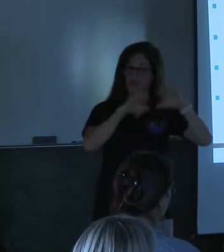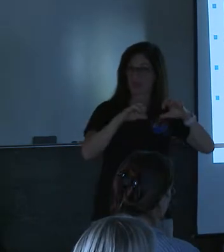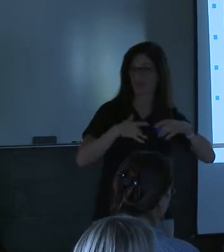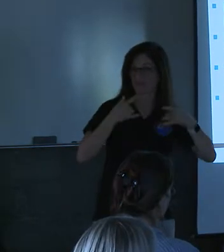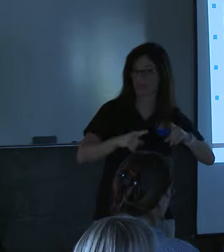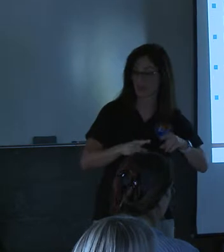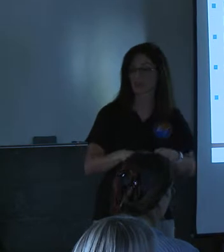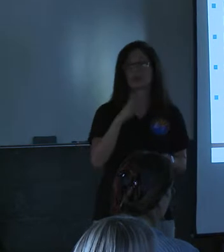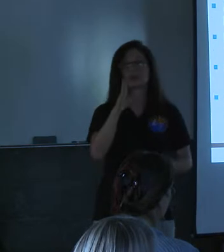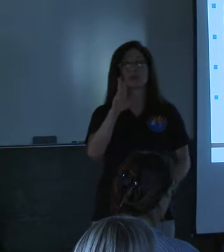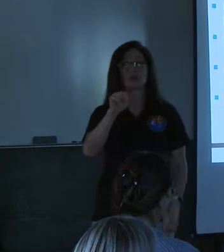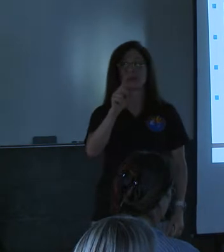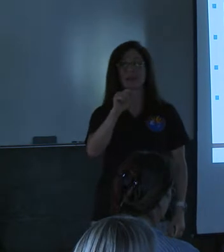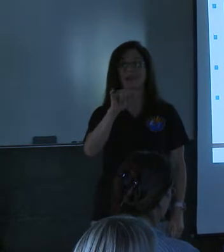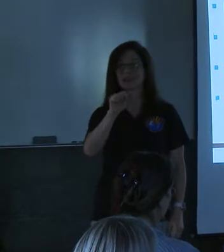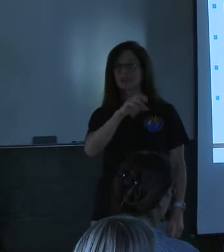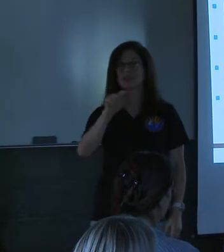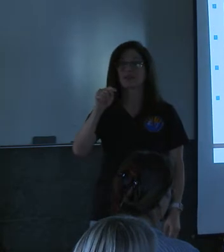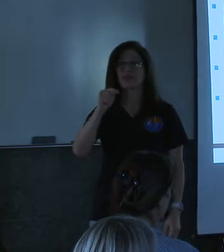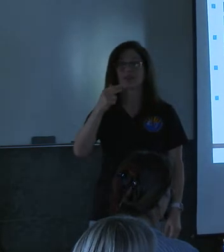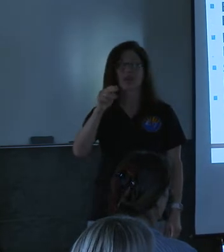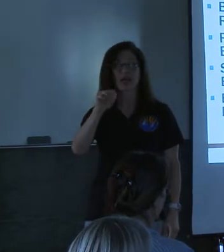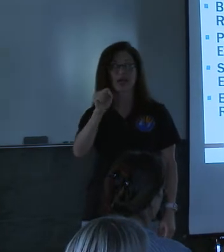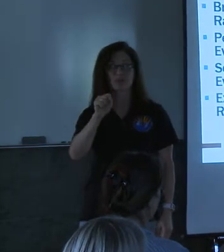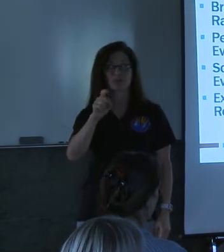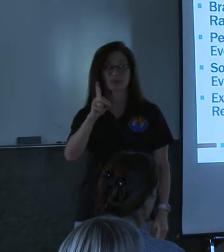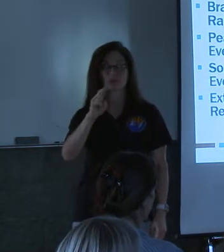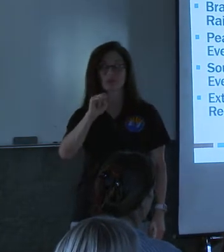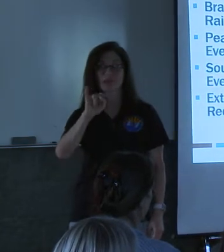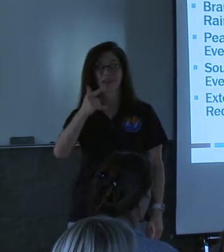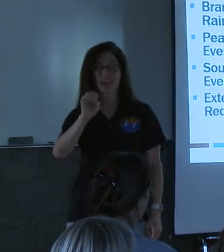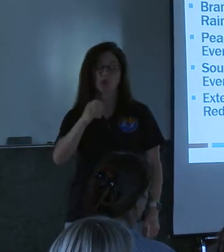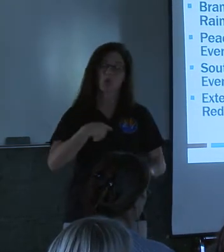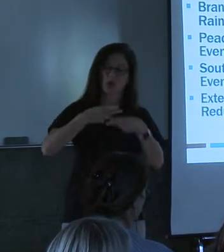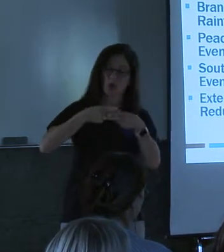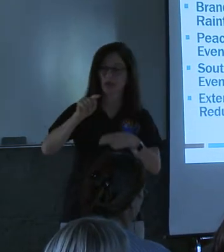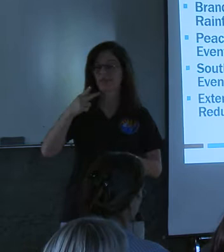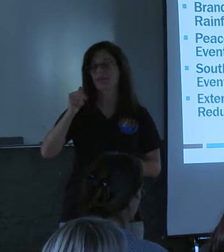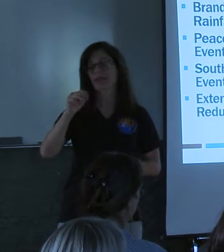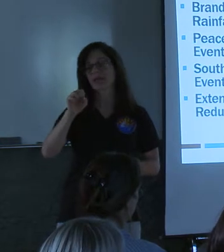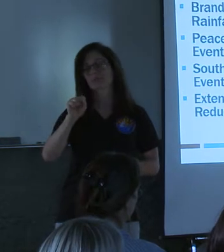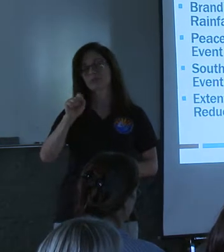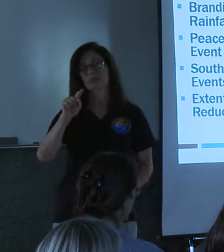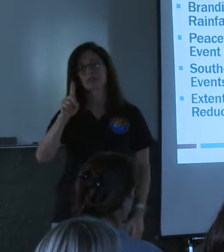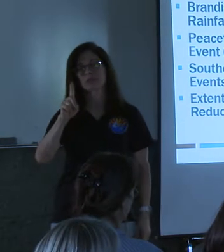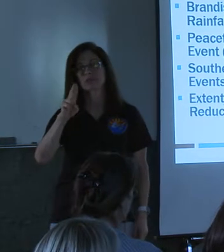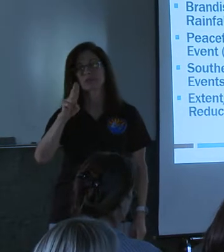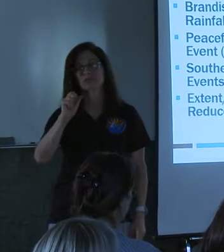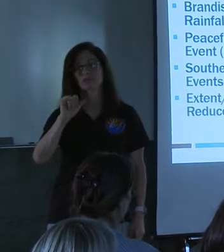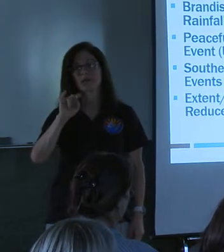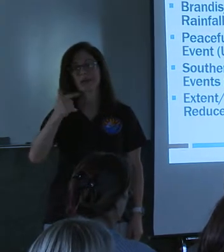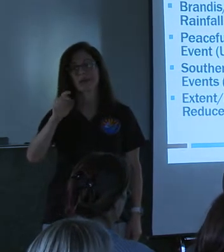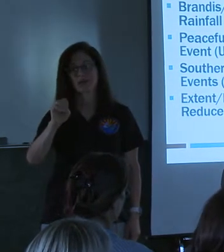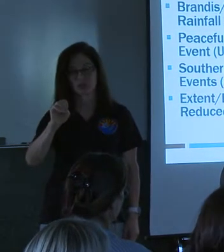The Brandes and Thames drainages, just we call it the Thames drainage ends or